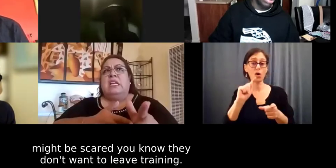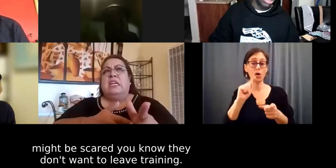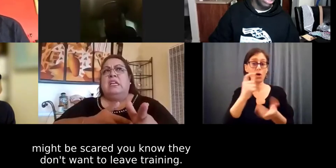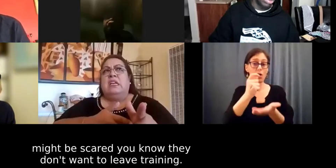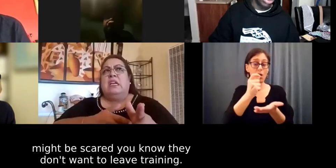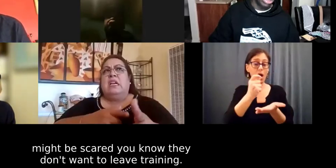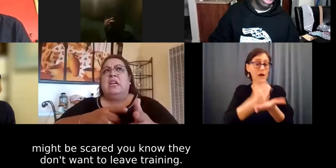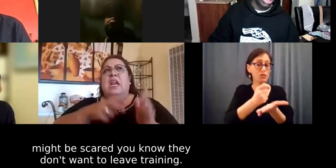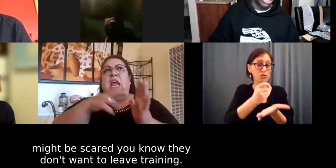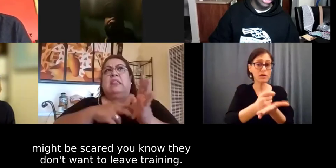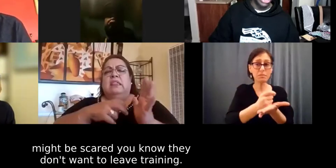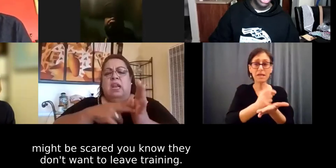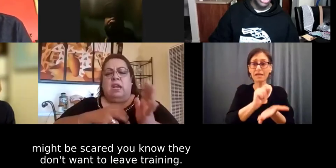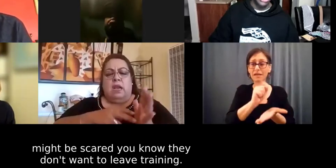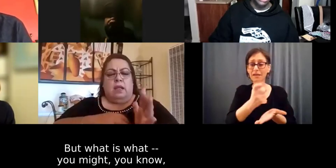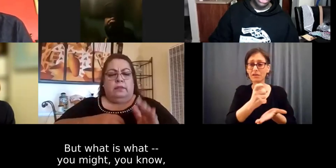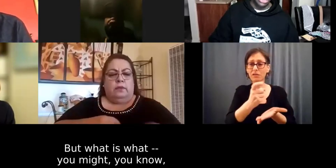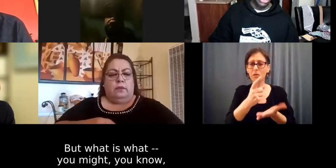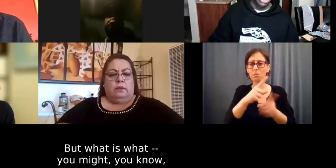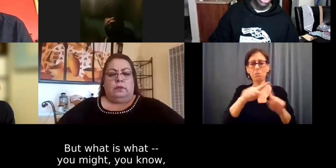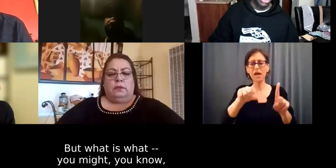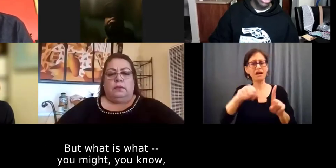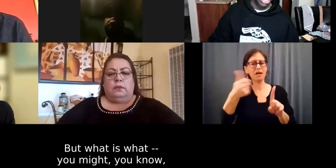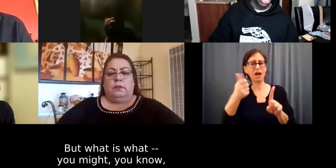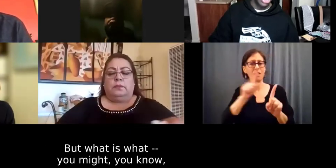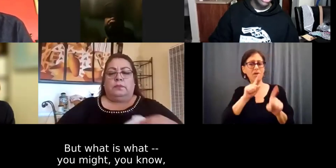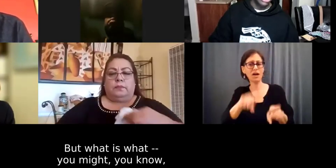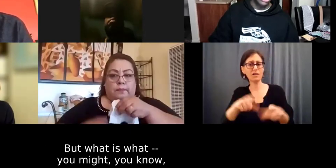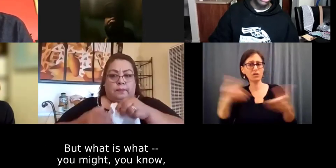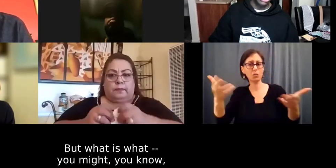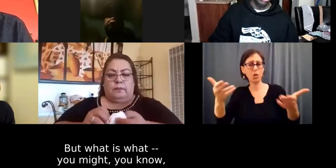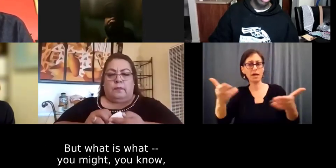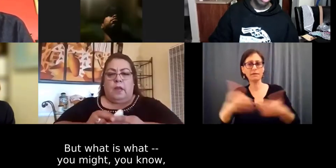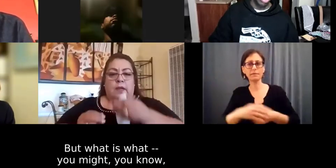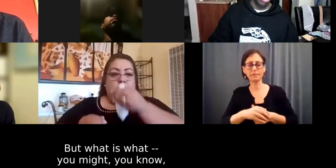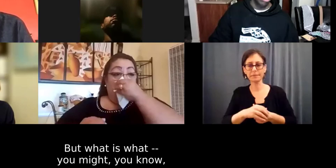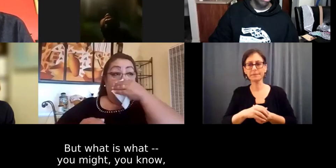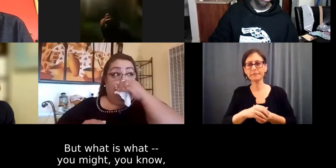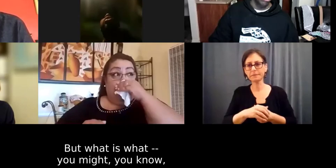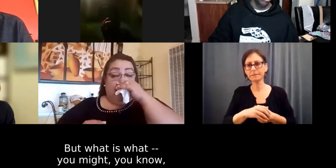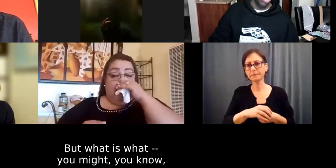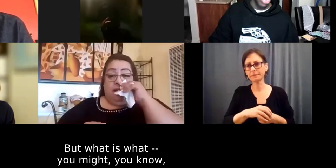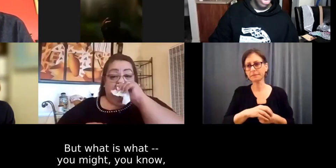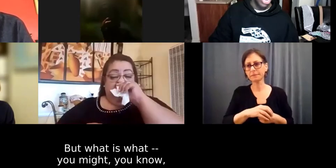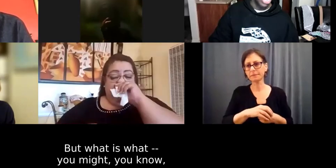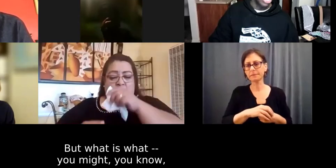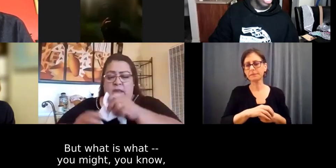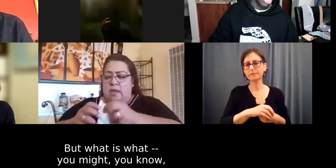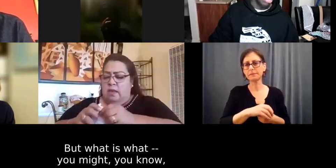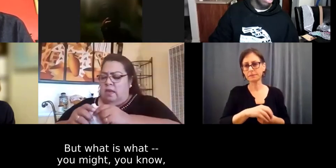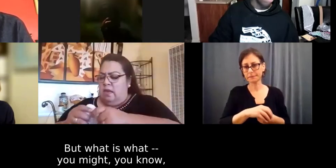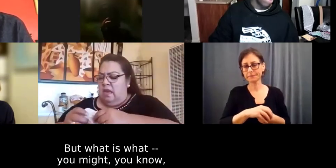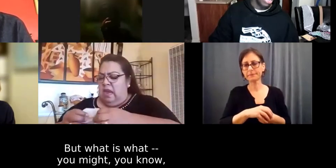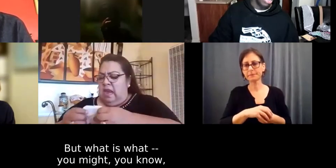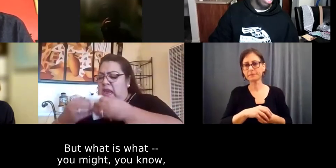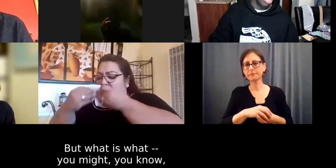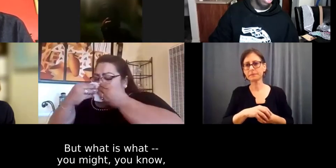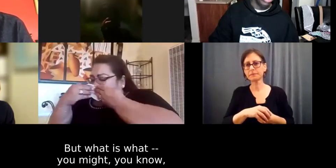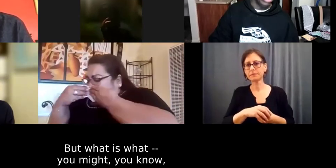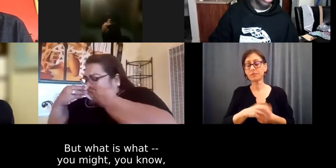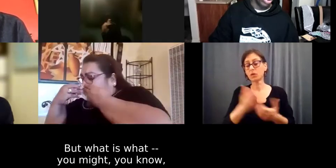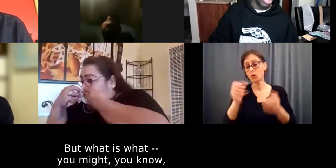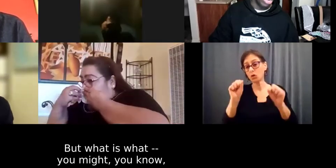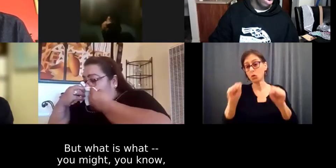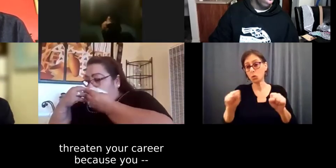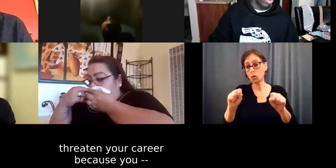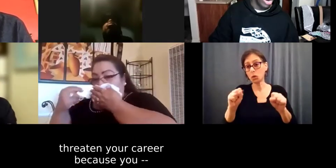what's the what's the what's the answer the answer is if you're gonna play and you might you